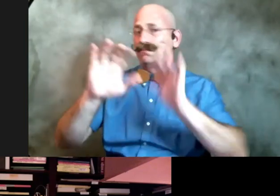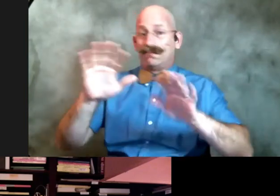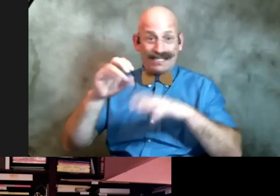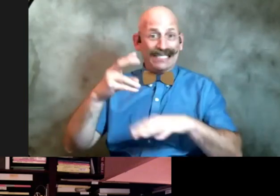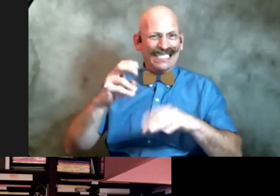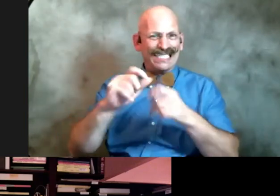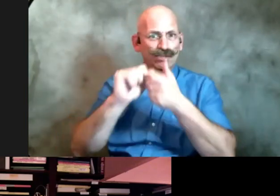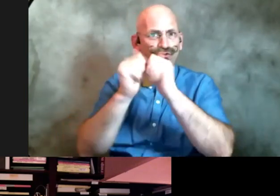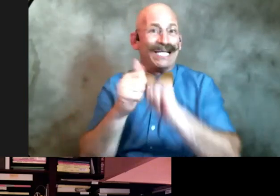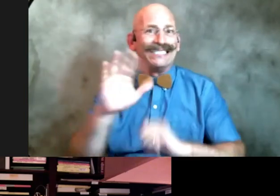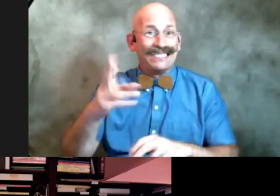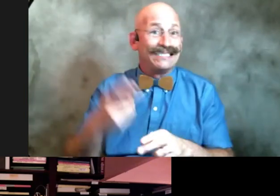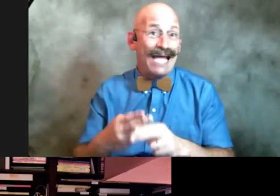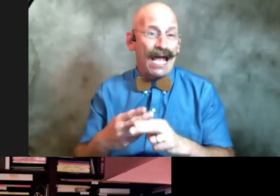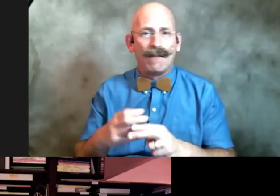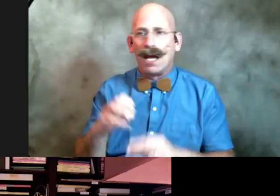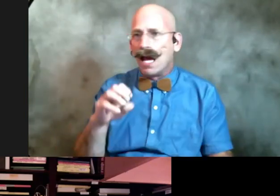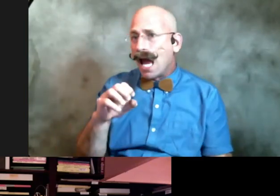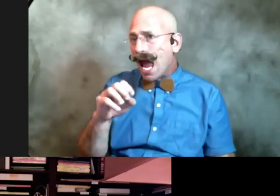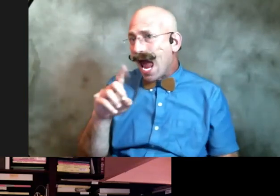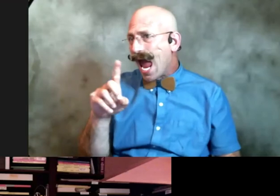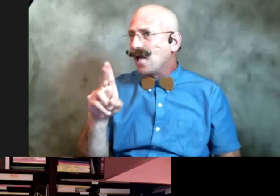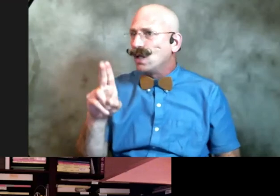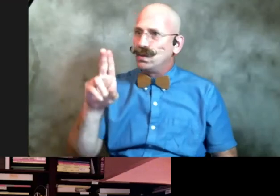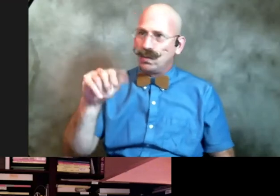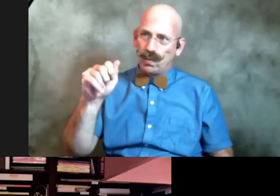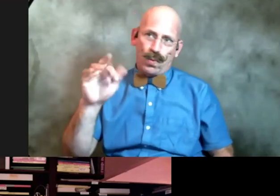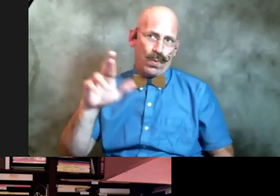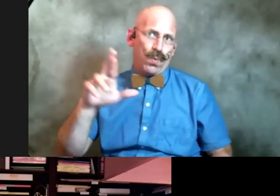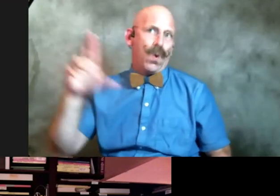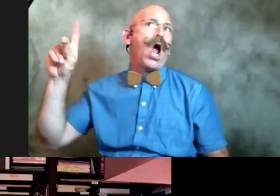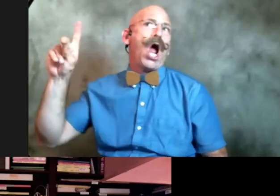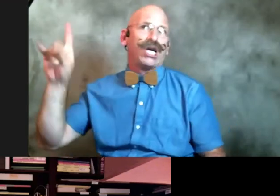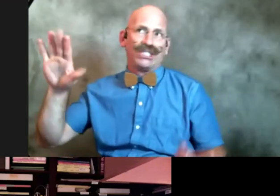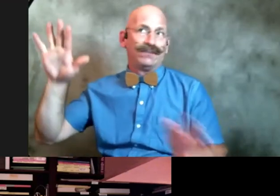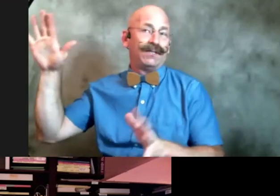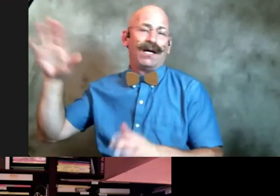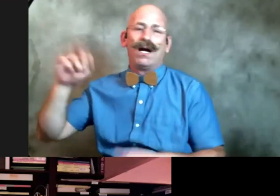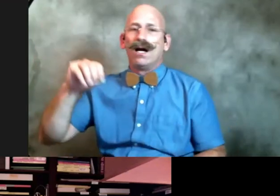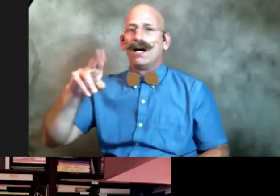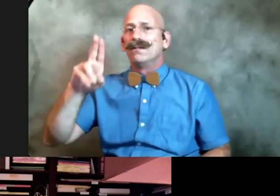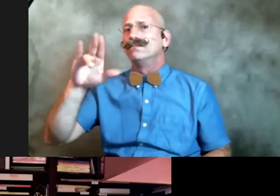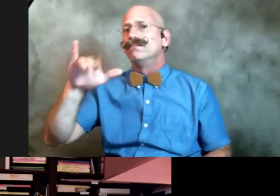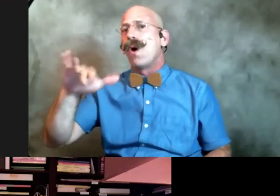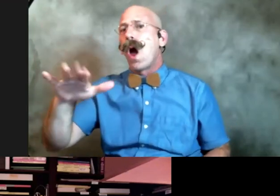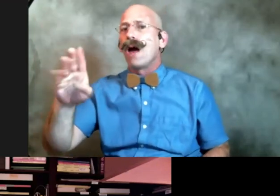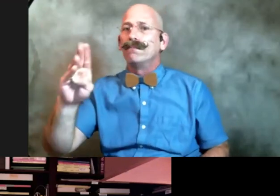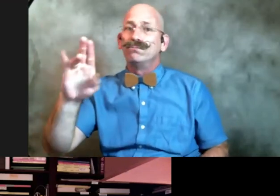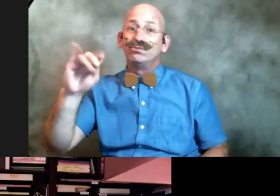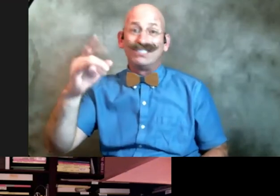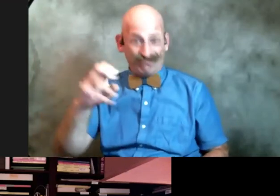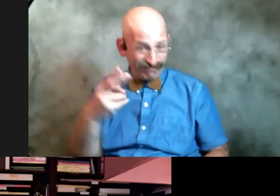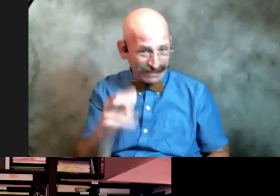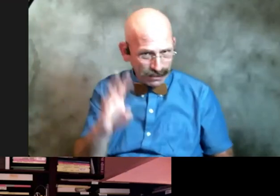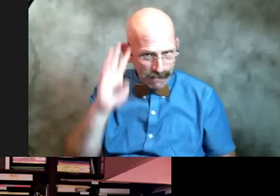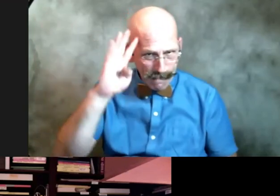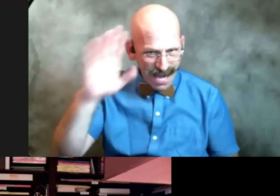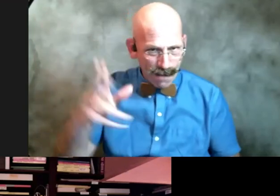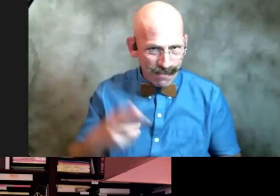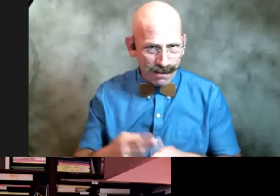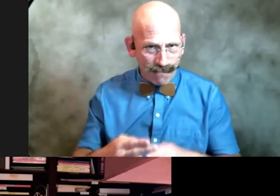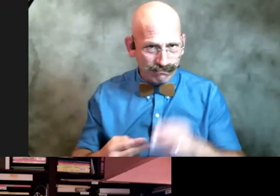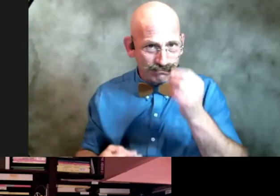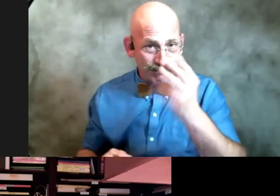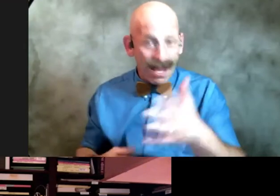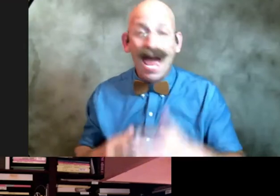name to eduard with all these vowels muy bridge which he just made up um and also